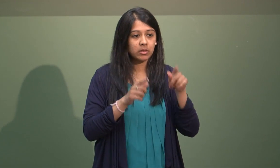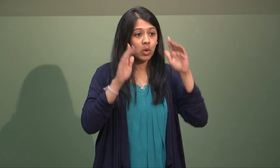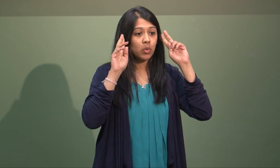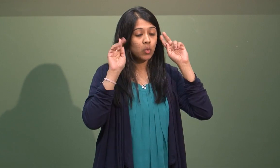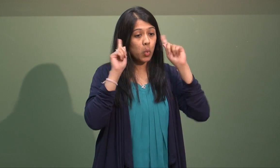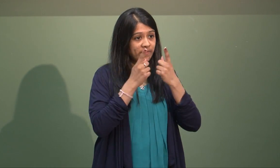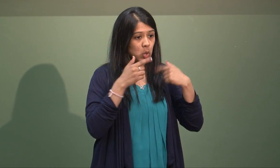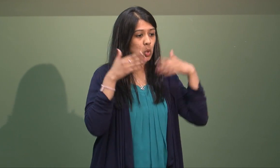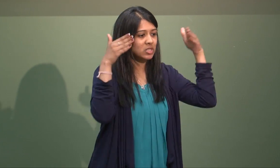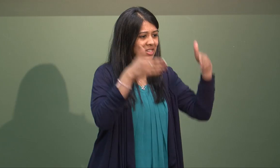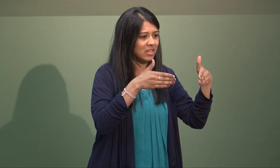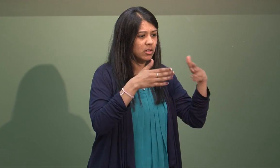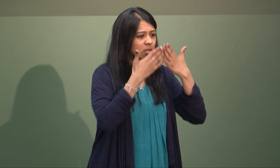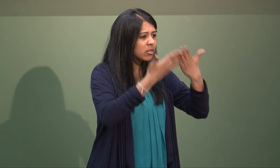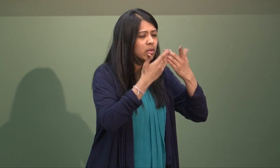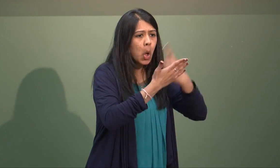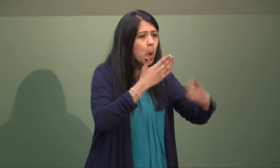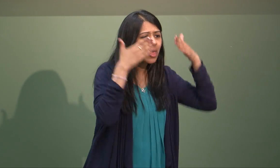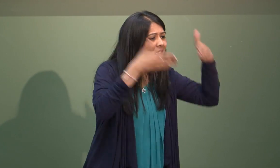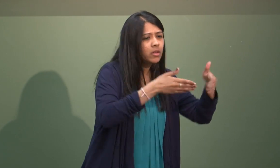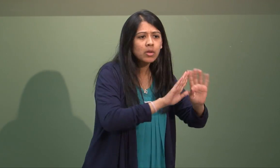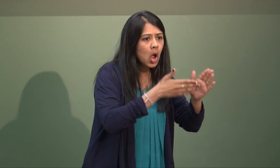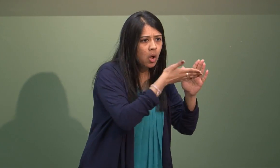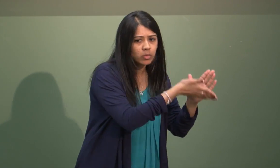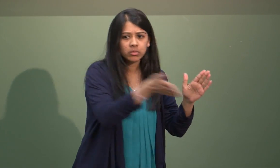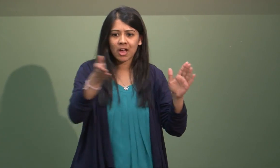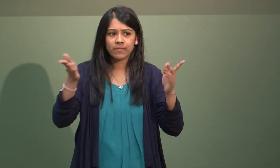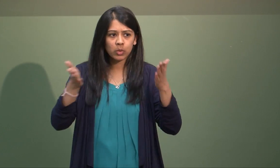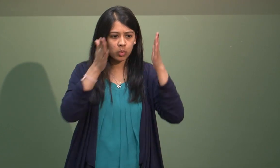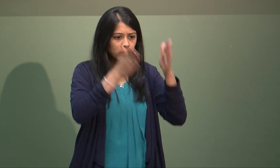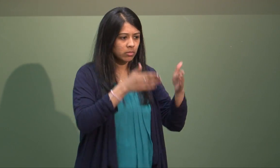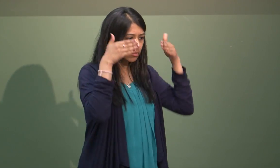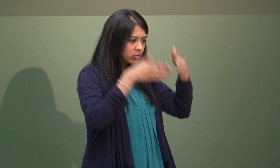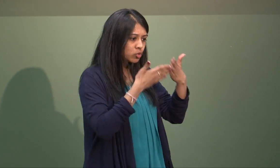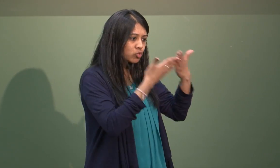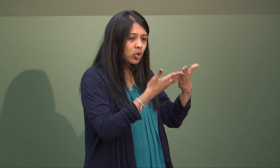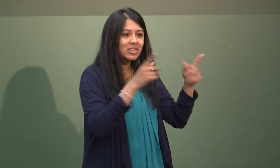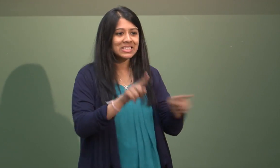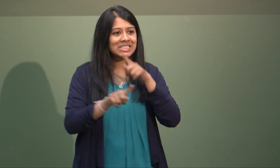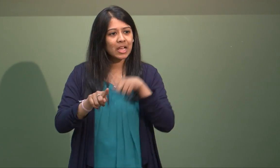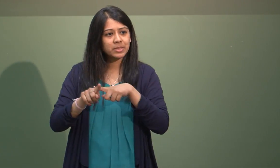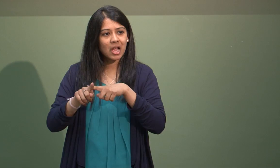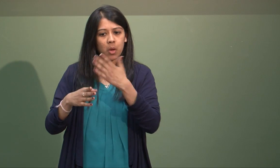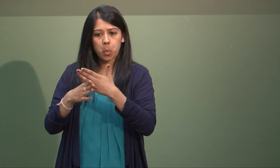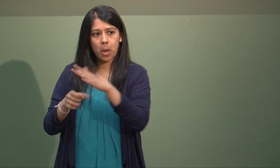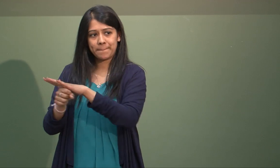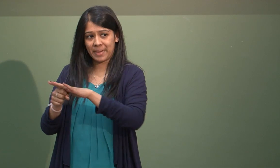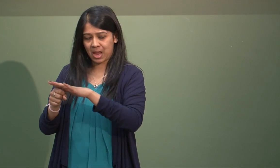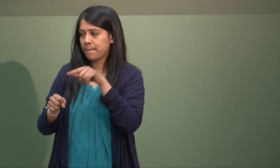So the work placement at university, basically I studied at the same